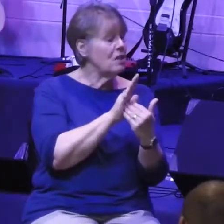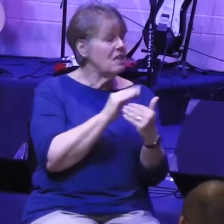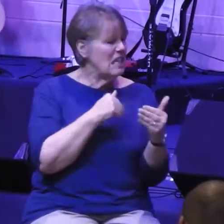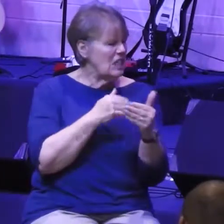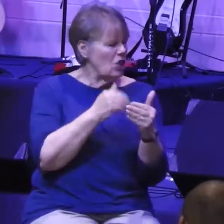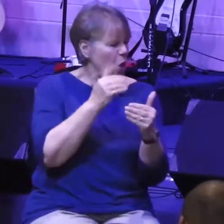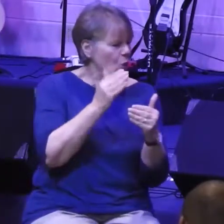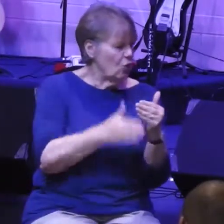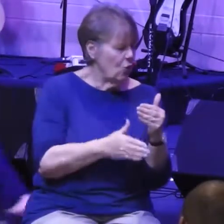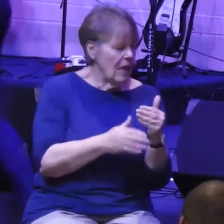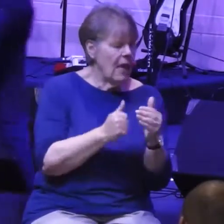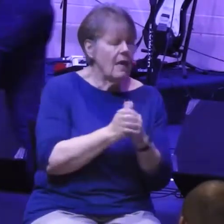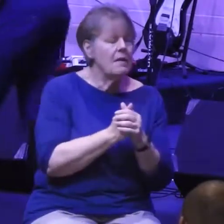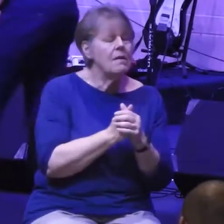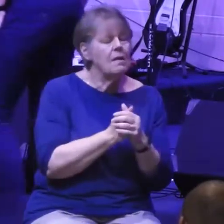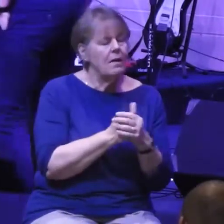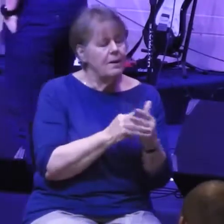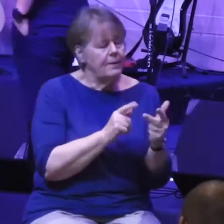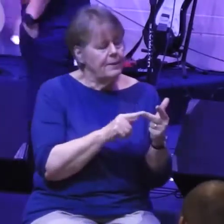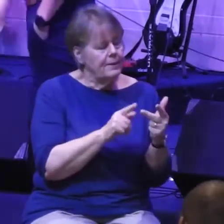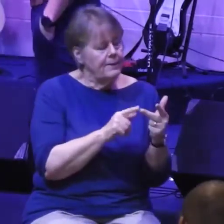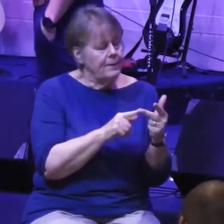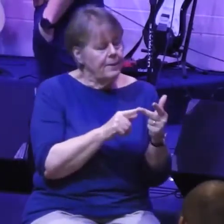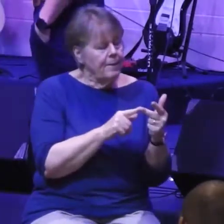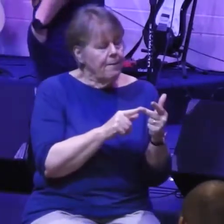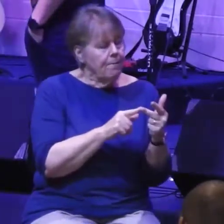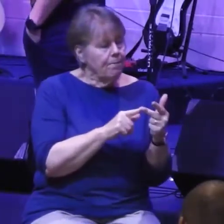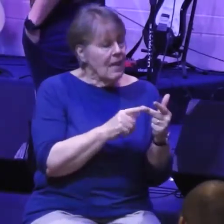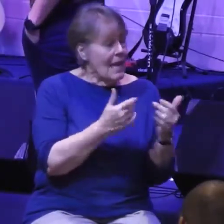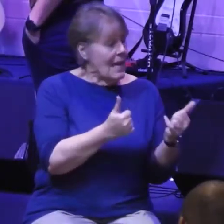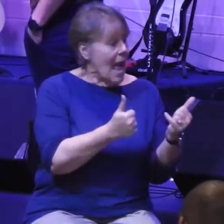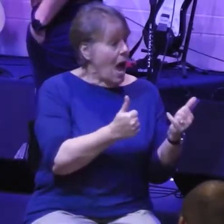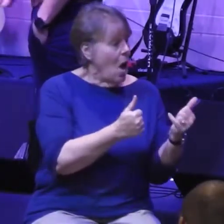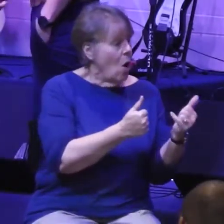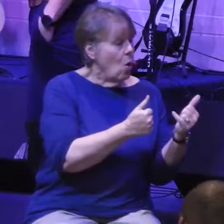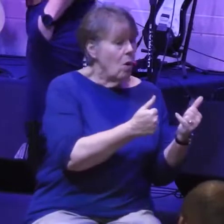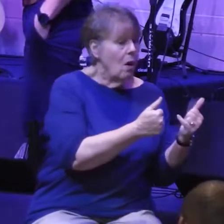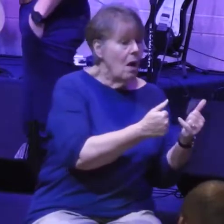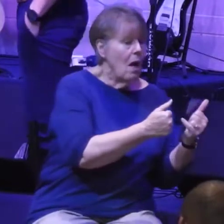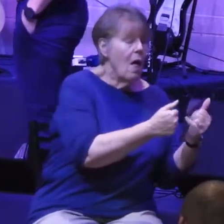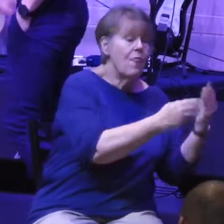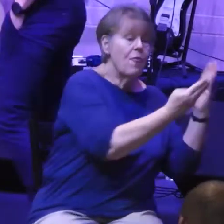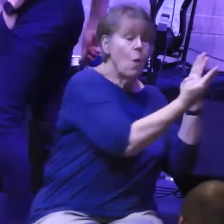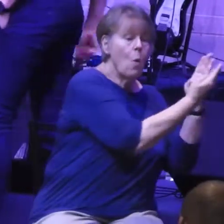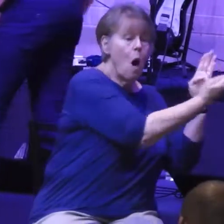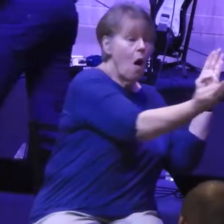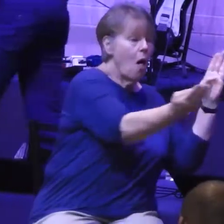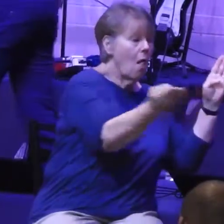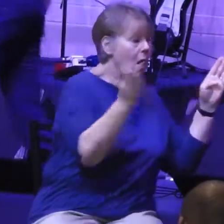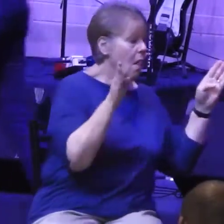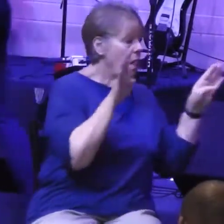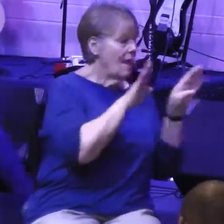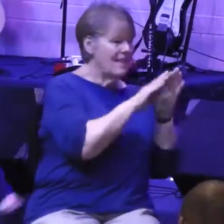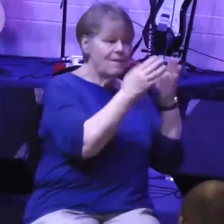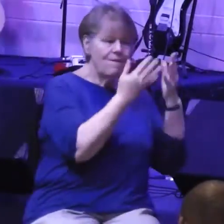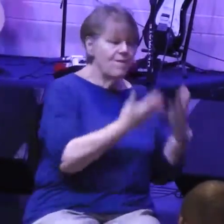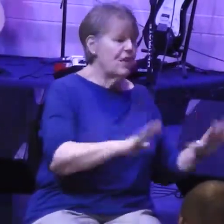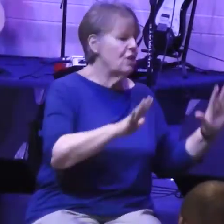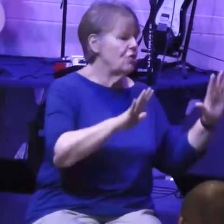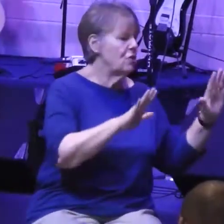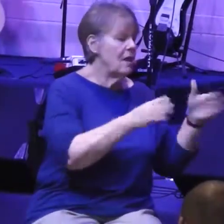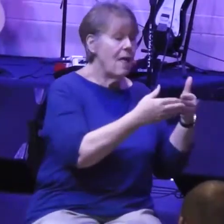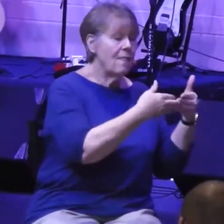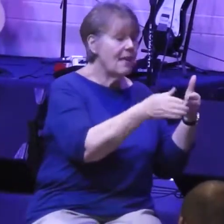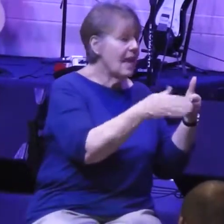in a sense mundane. The wall has been completely finished. The gates have been set in place.